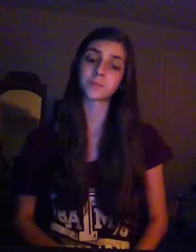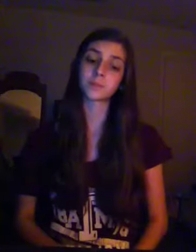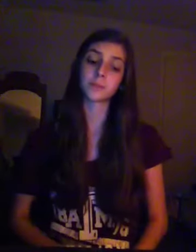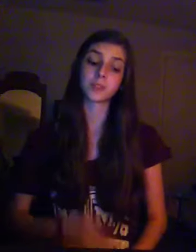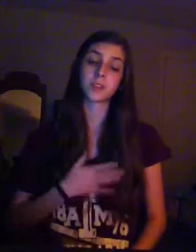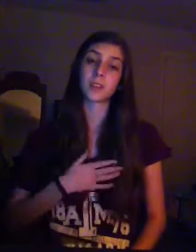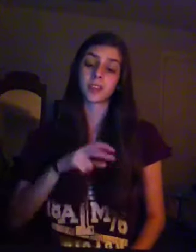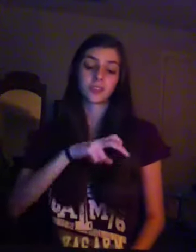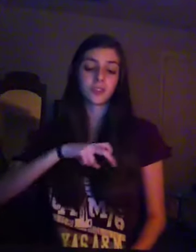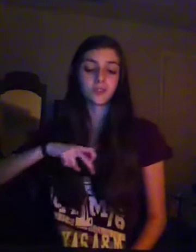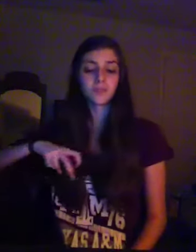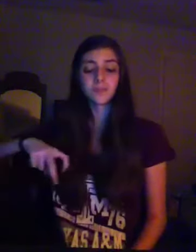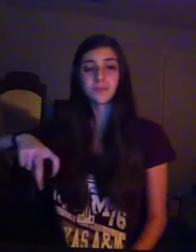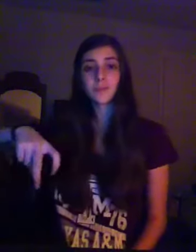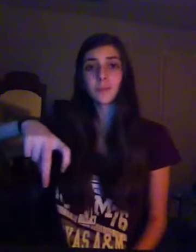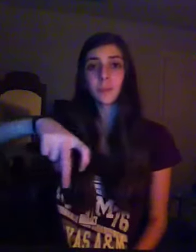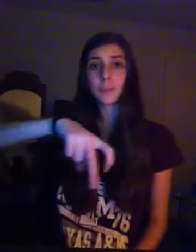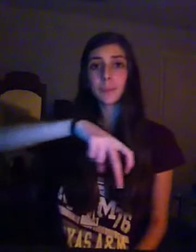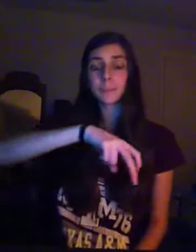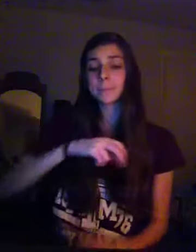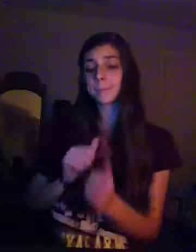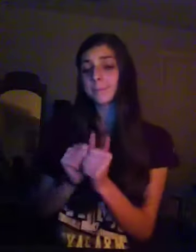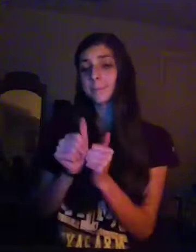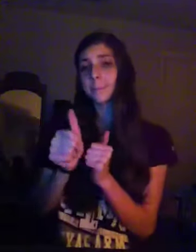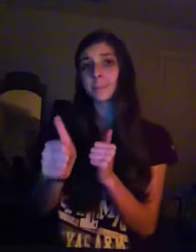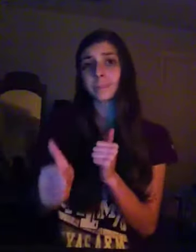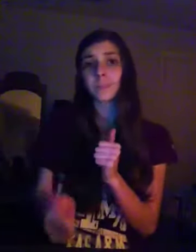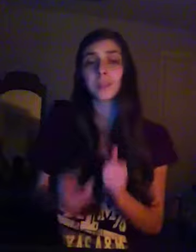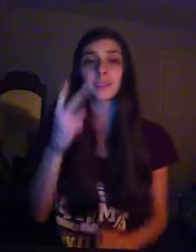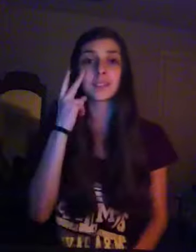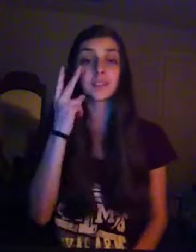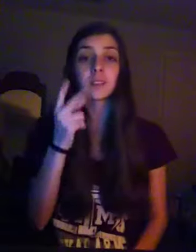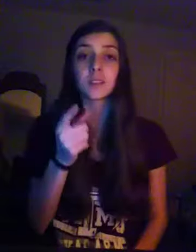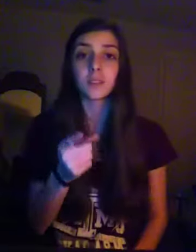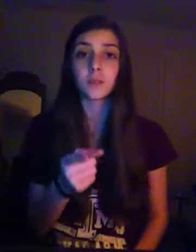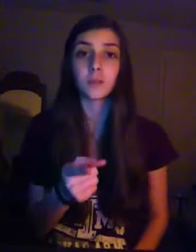I traveled 1,500 miles to see you